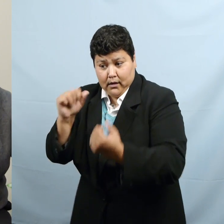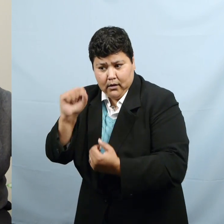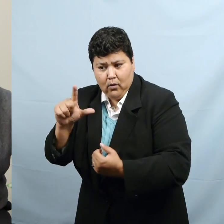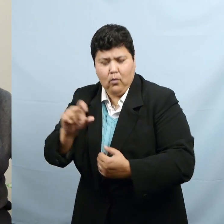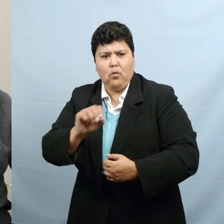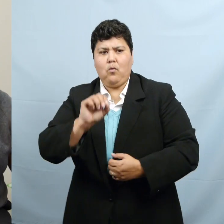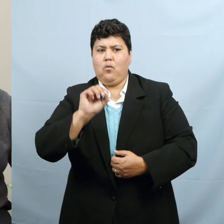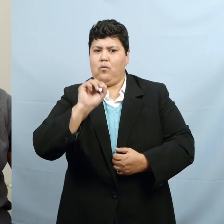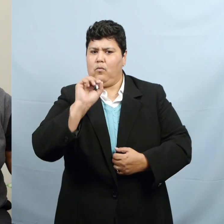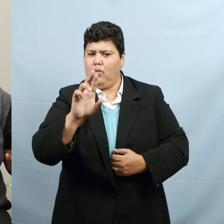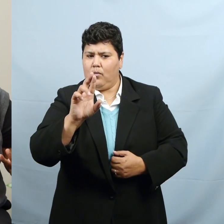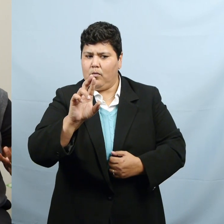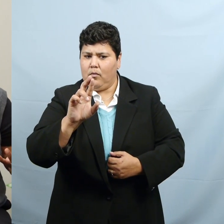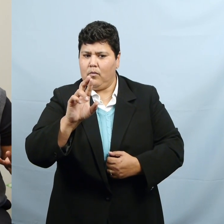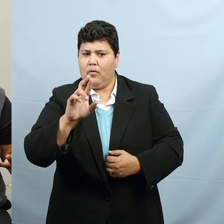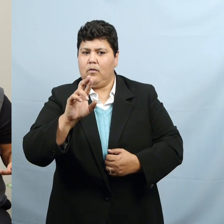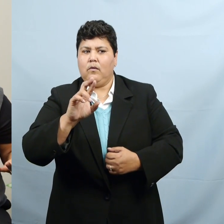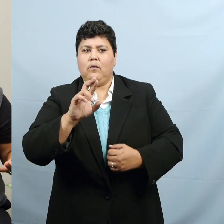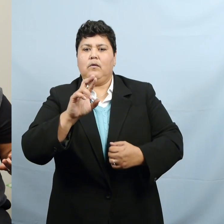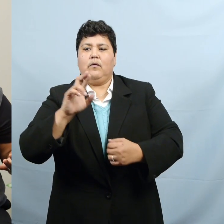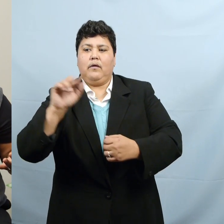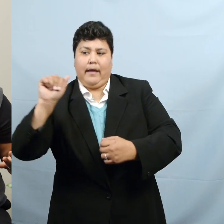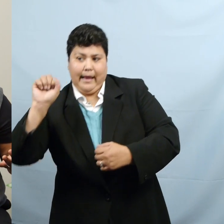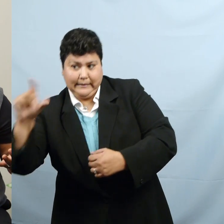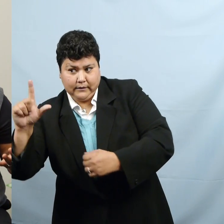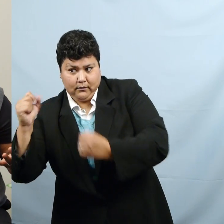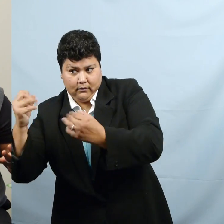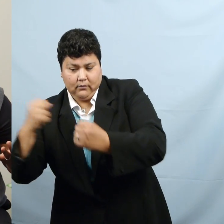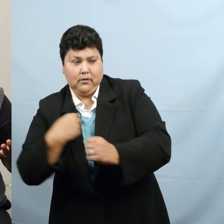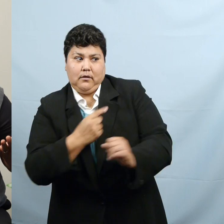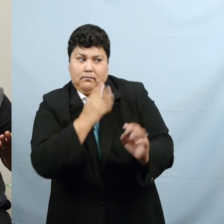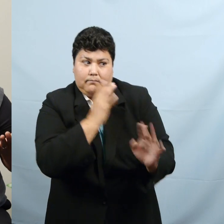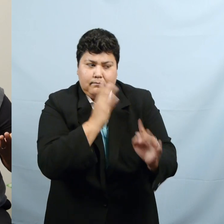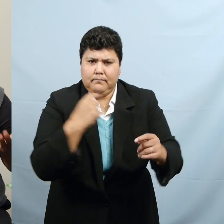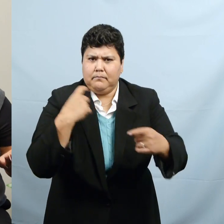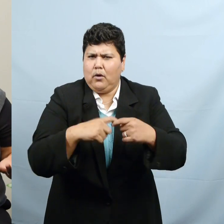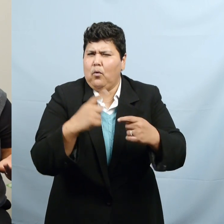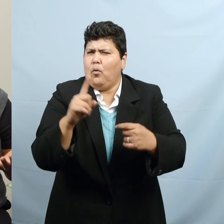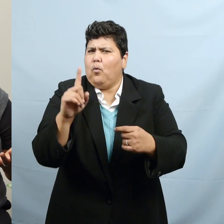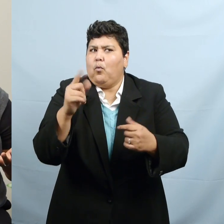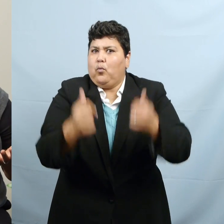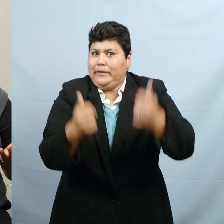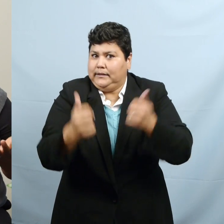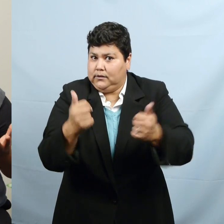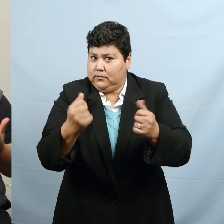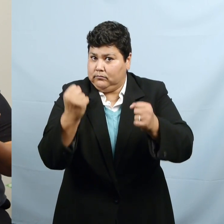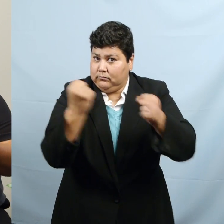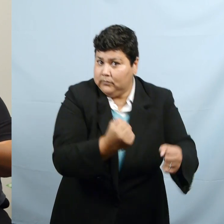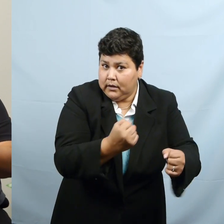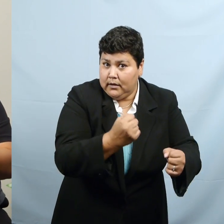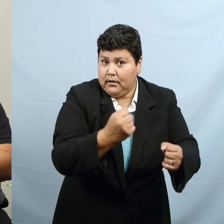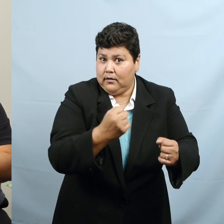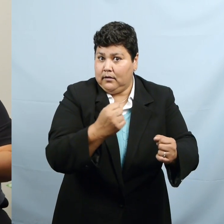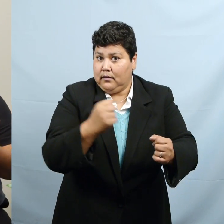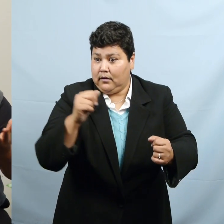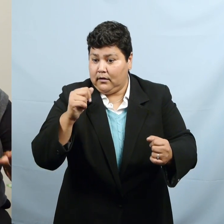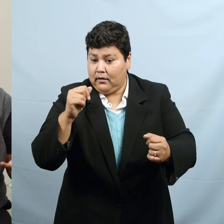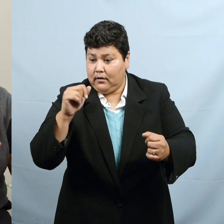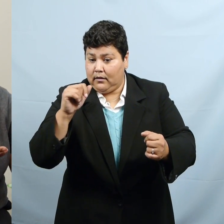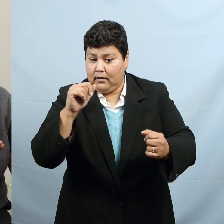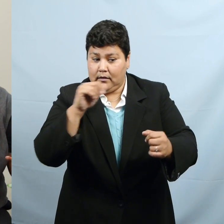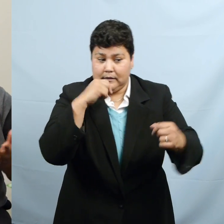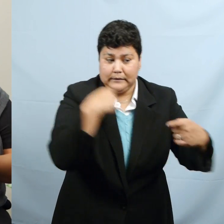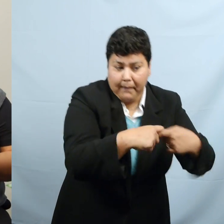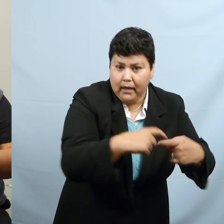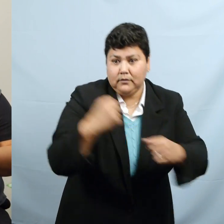into ASL than Spanish? What was going to be heavy on? Was it going to be mostly ASL or